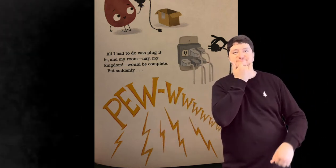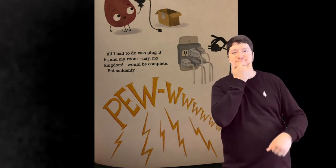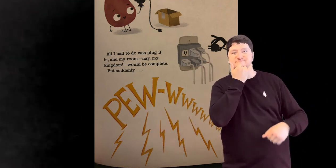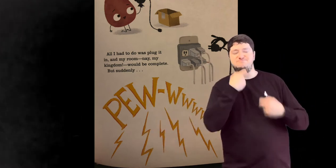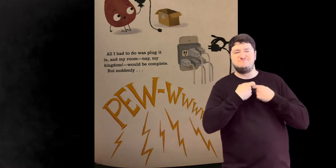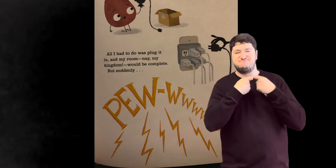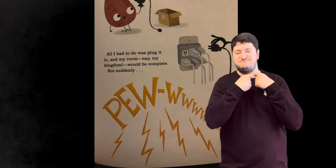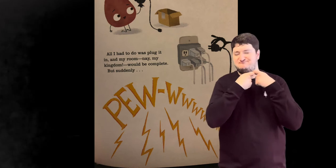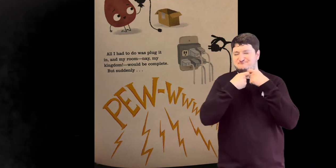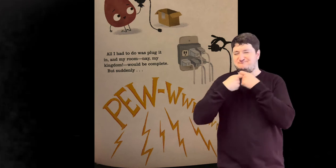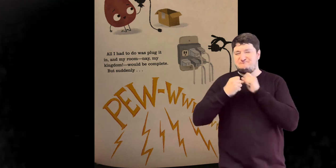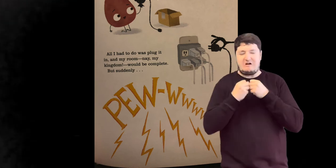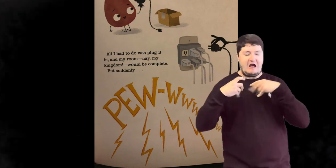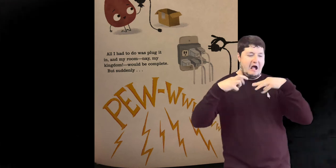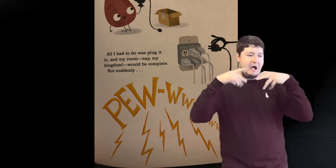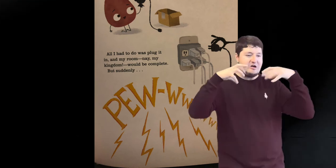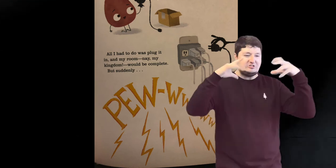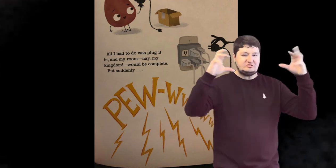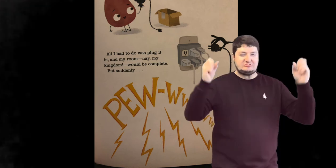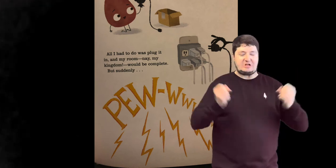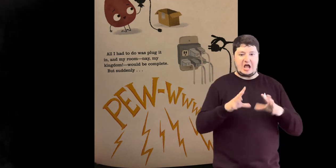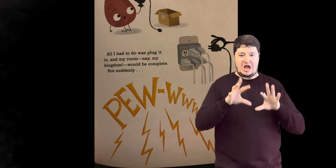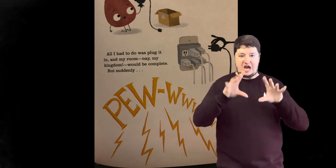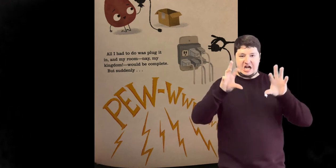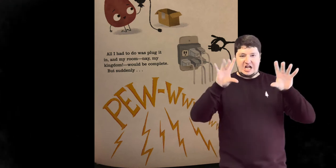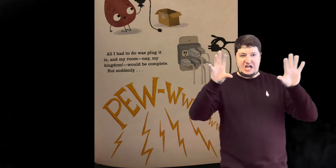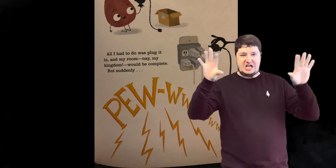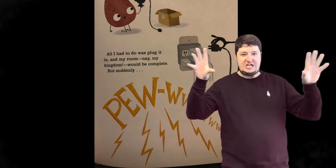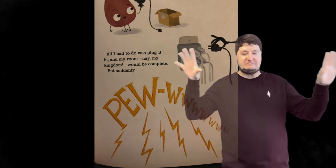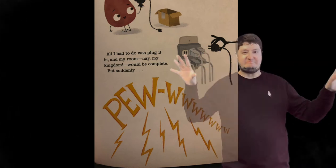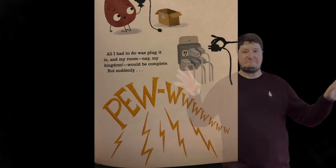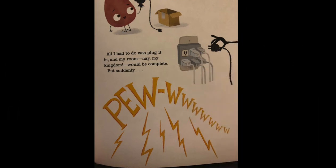But suddenly Everything